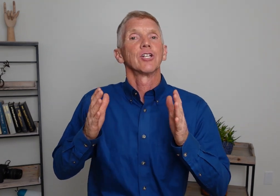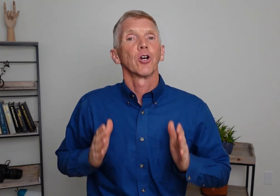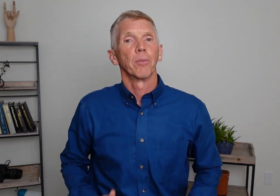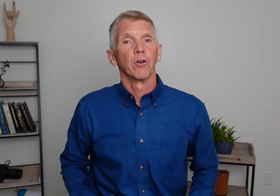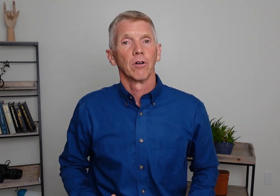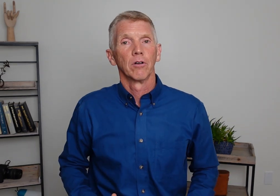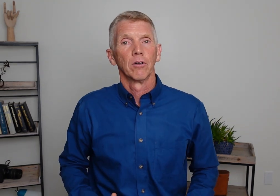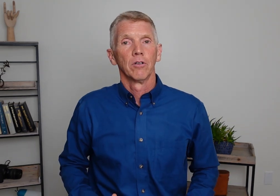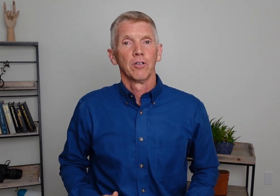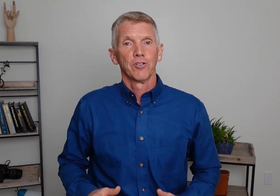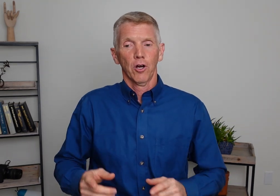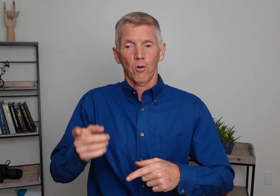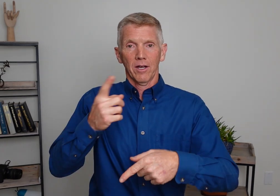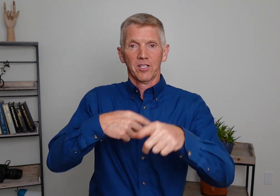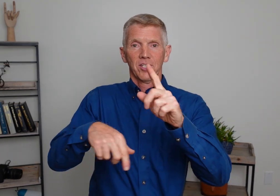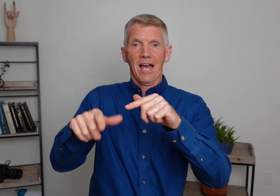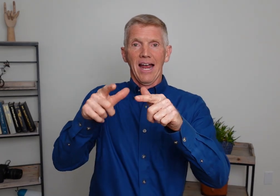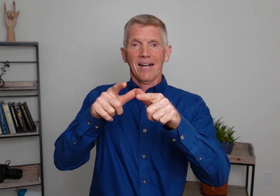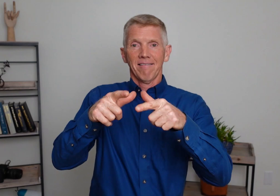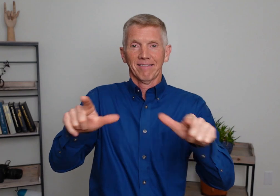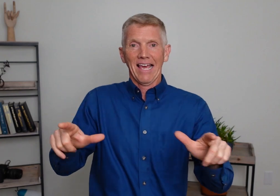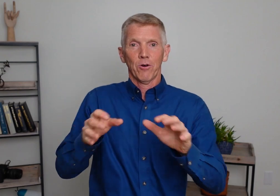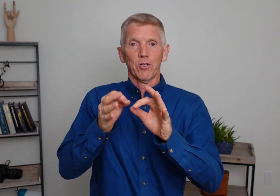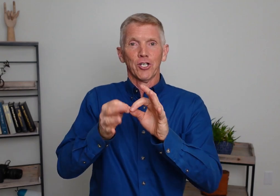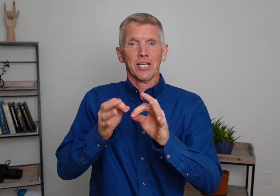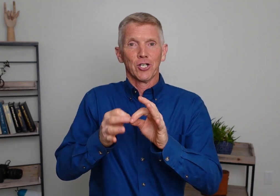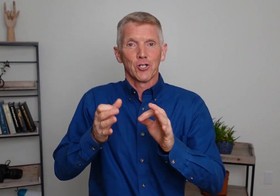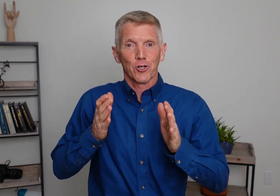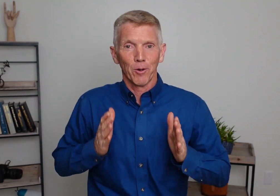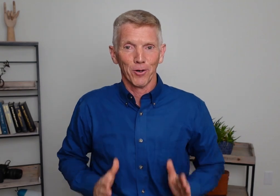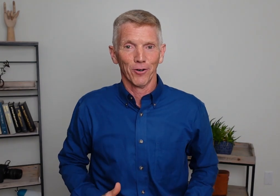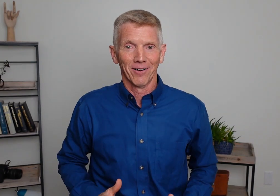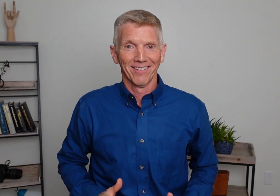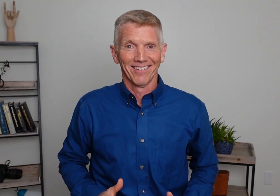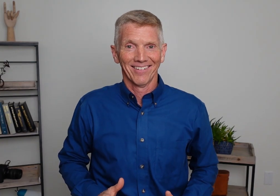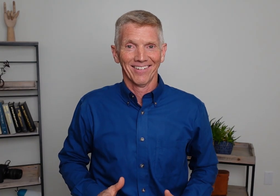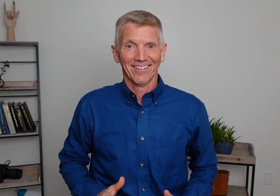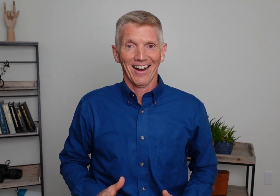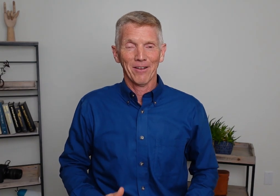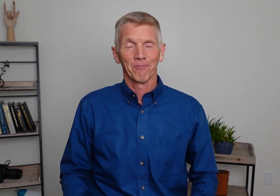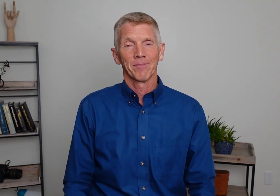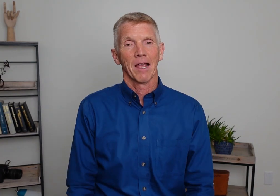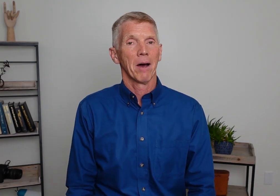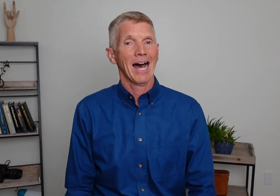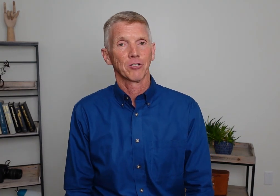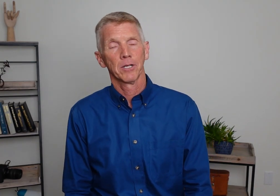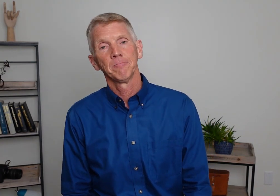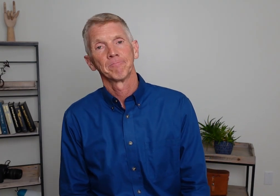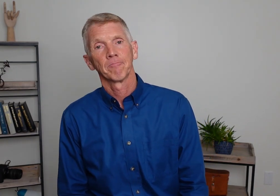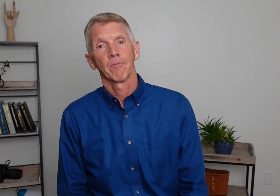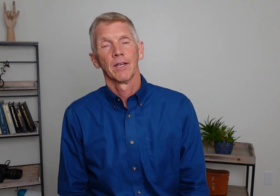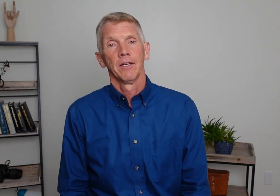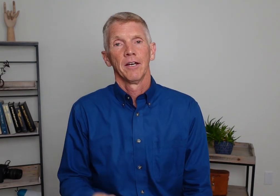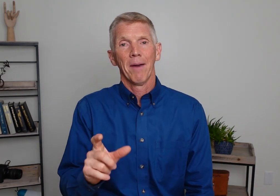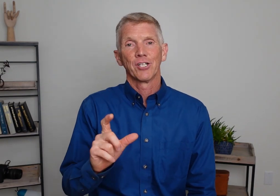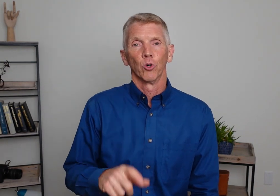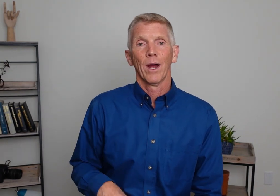Interpreter. So a sign language interpreter. All right. How about hospital? Imagine a red